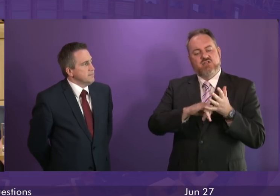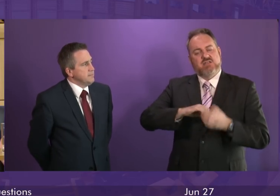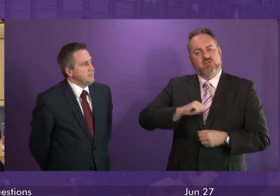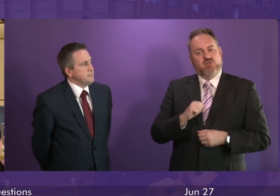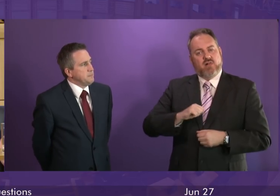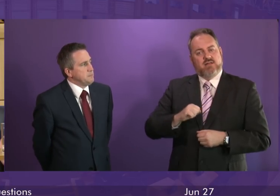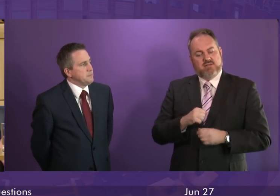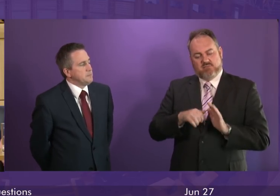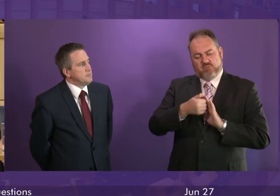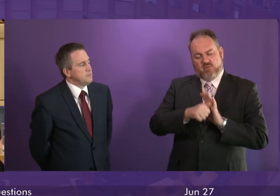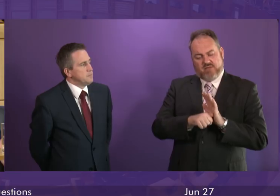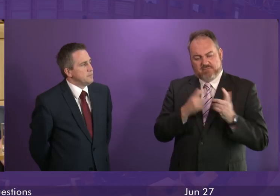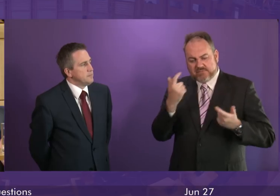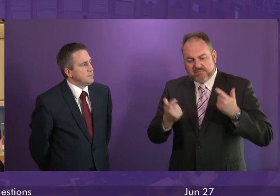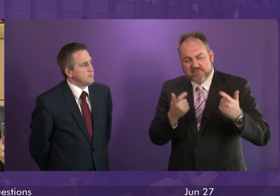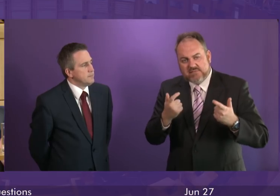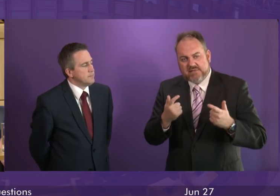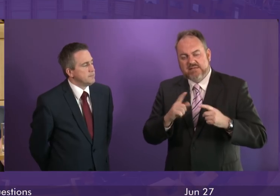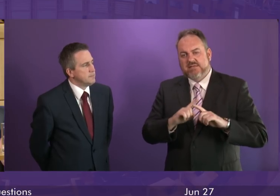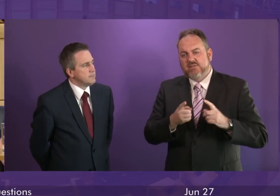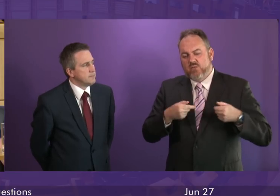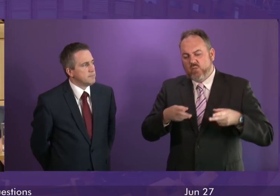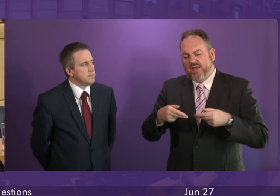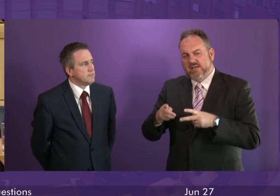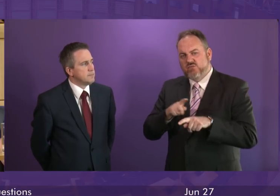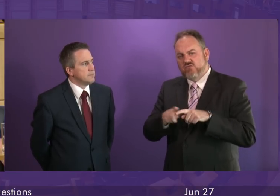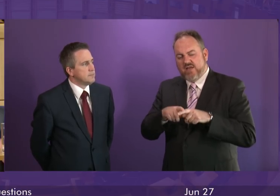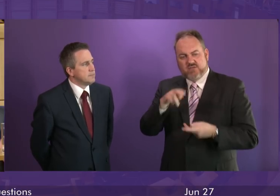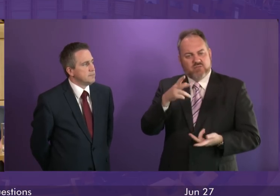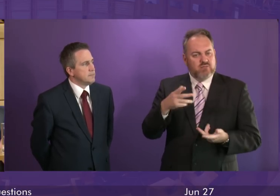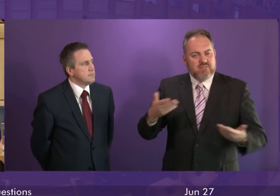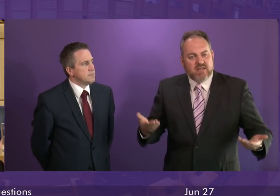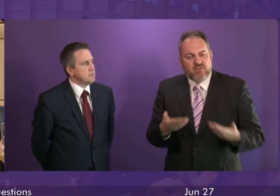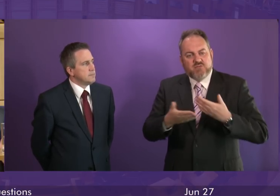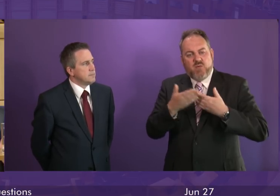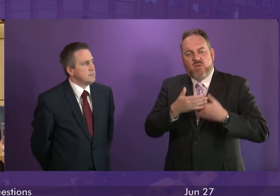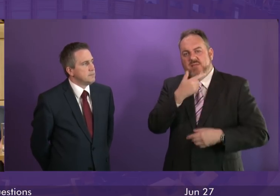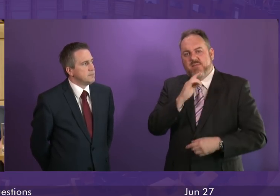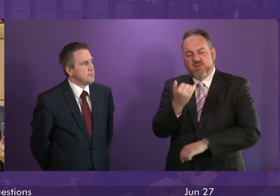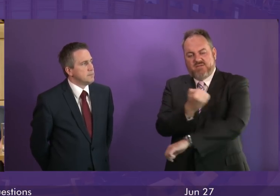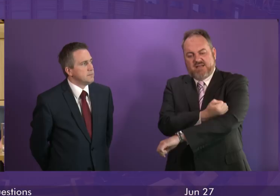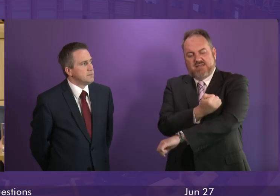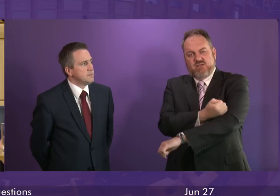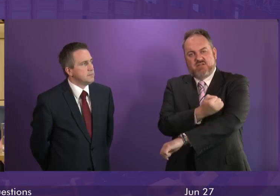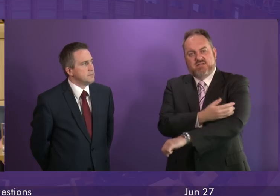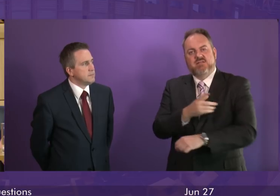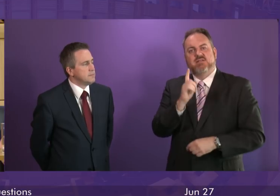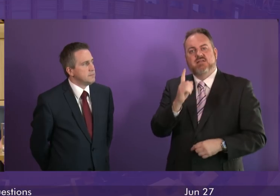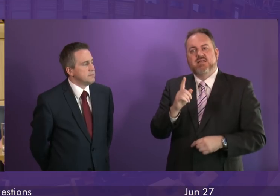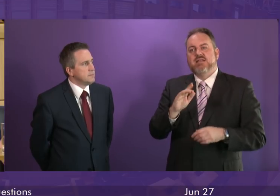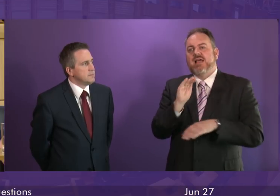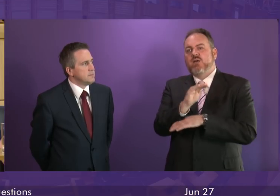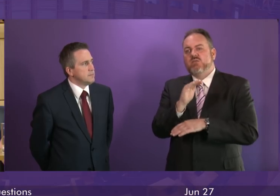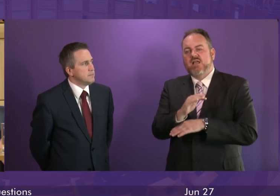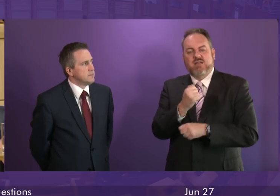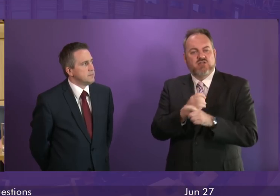transformation programme identifies a number of possible interventions to address this, including providing greater access to vaccinations in a non-clinical